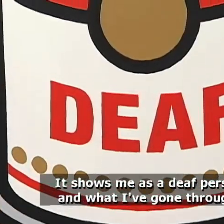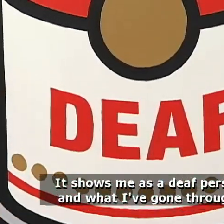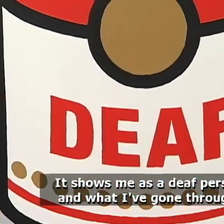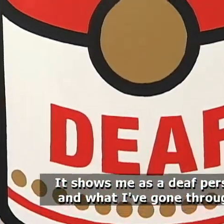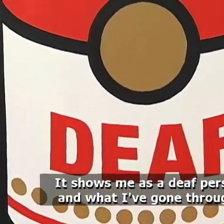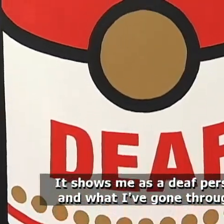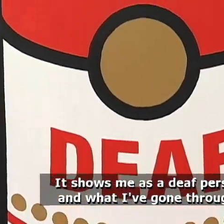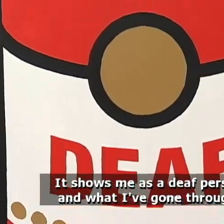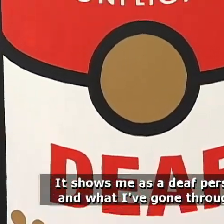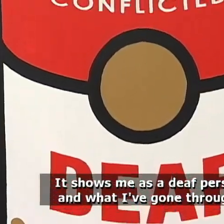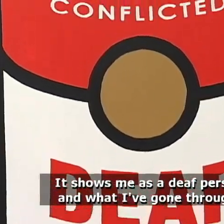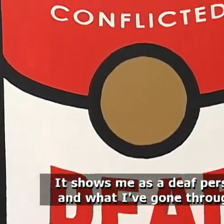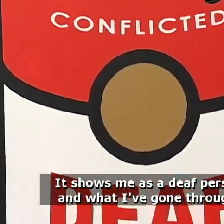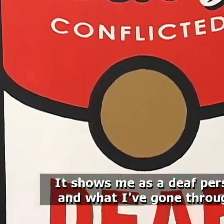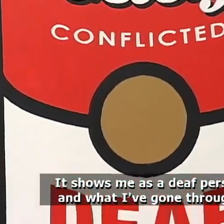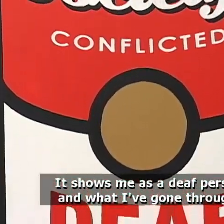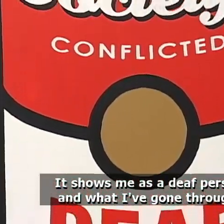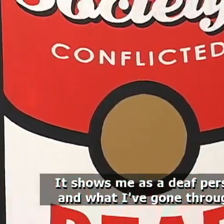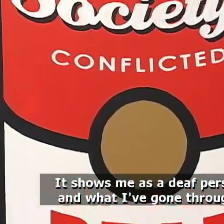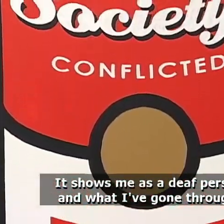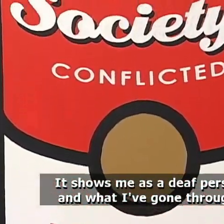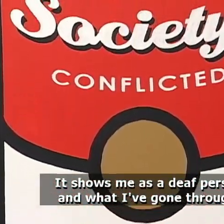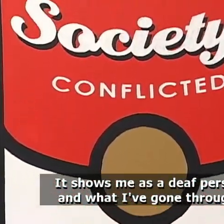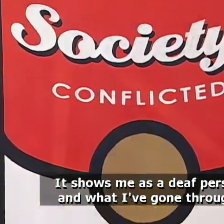It shows me as a deaf person and what I've gone through.